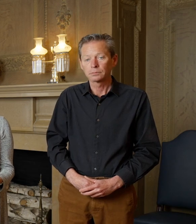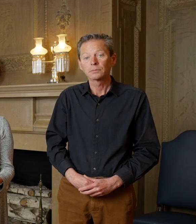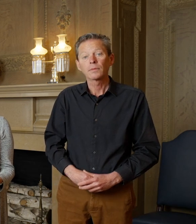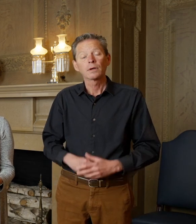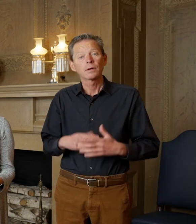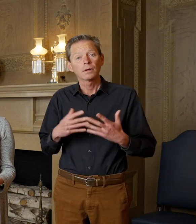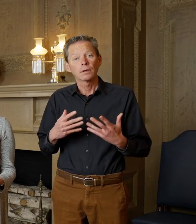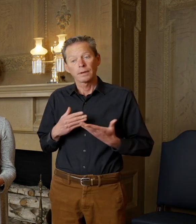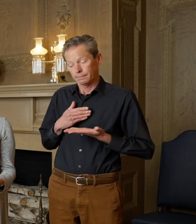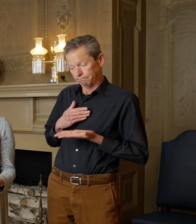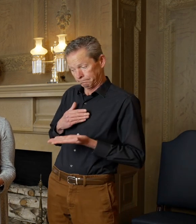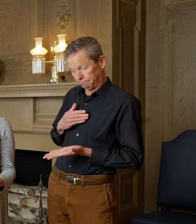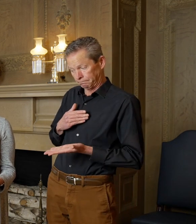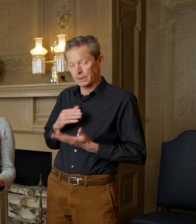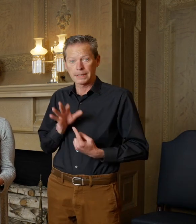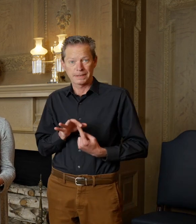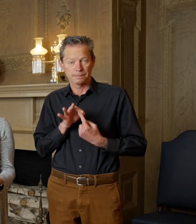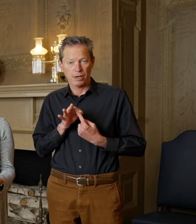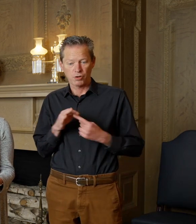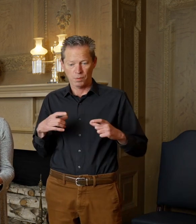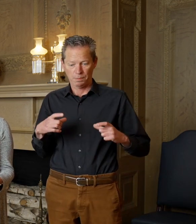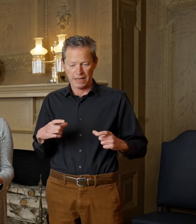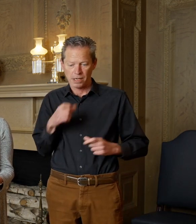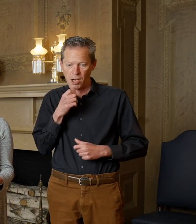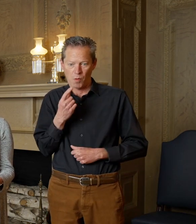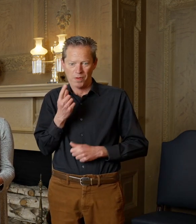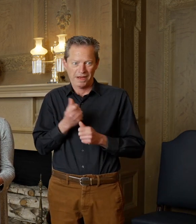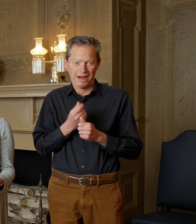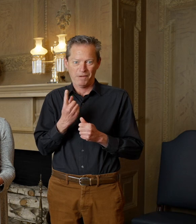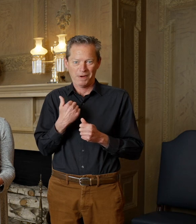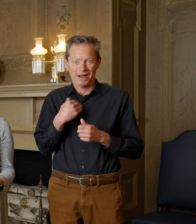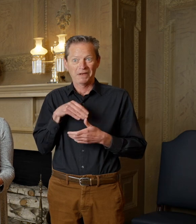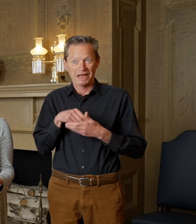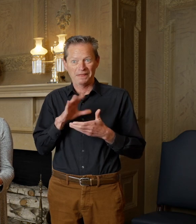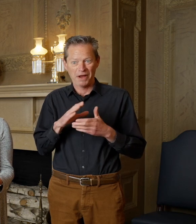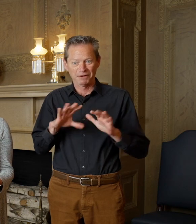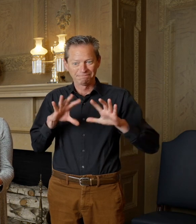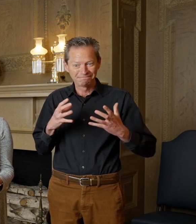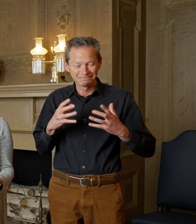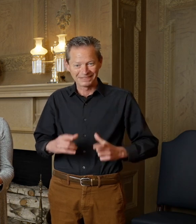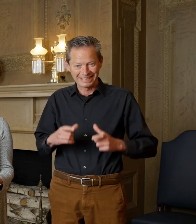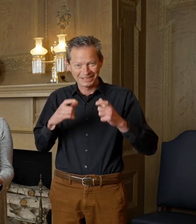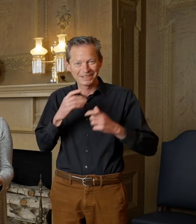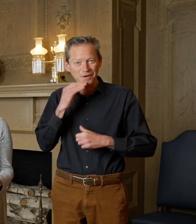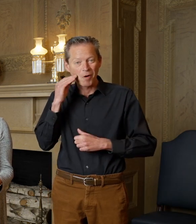this is a special plate, not one that everyone has in their set of dishes at home. This is a bone dish,